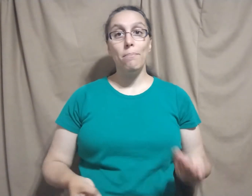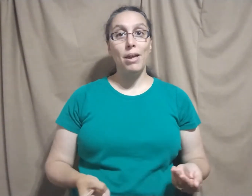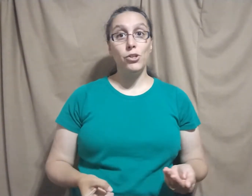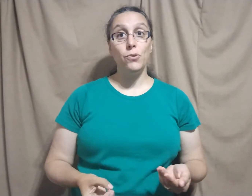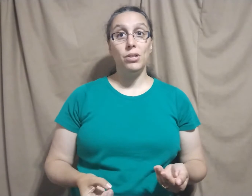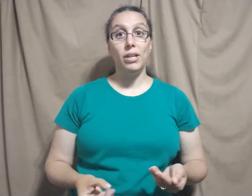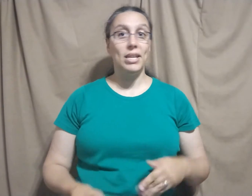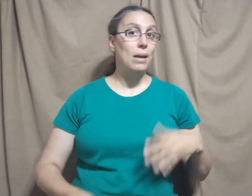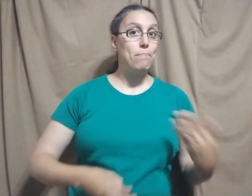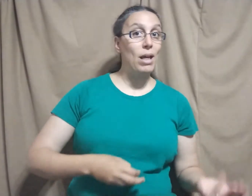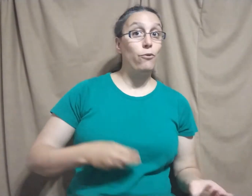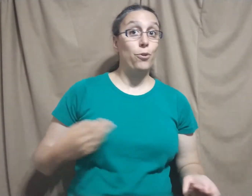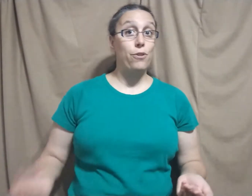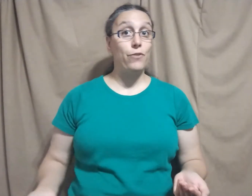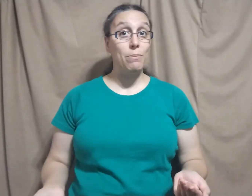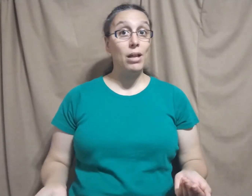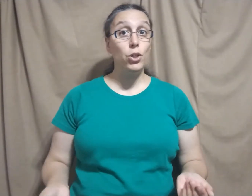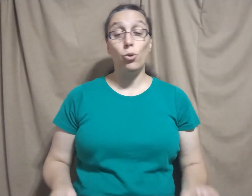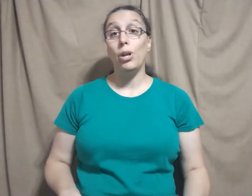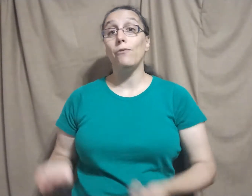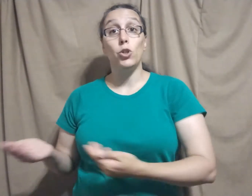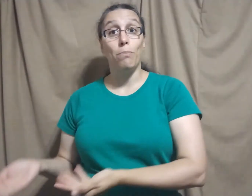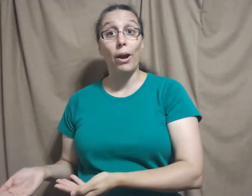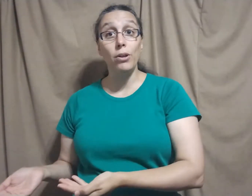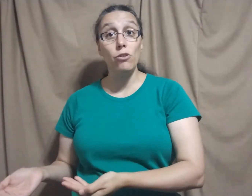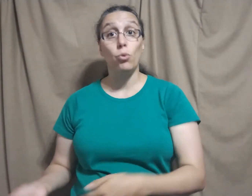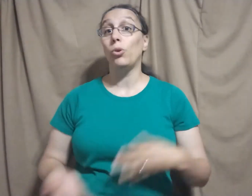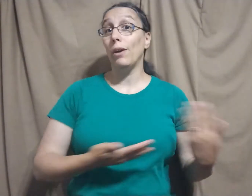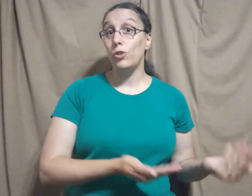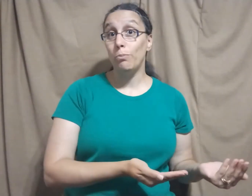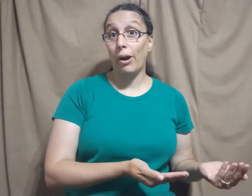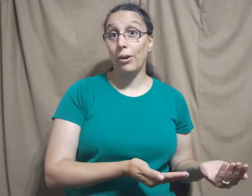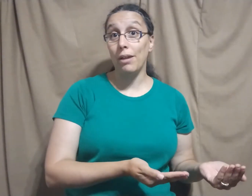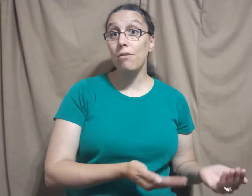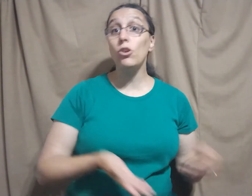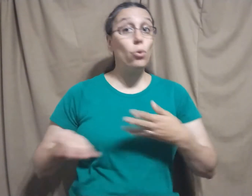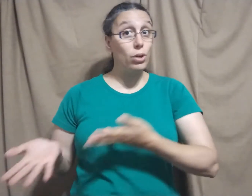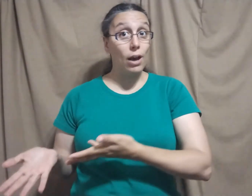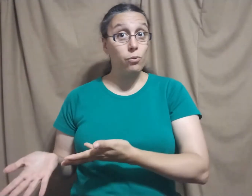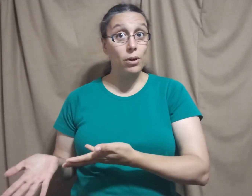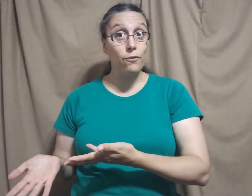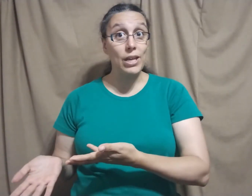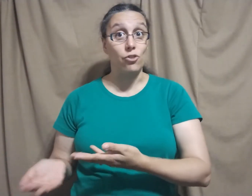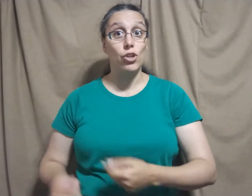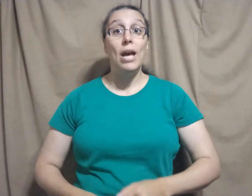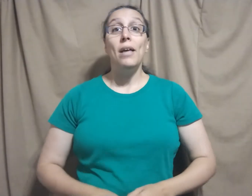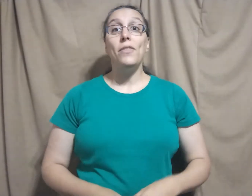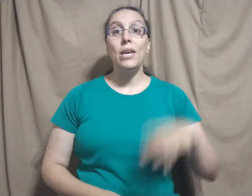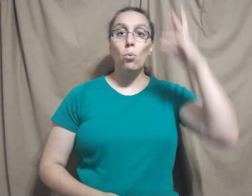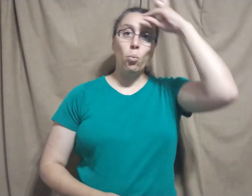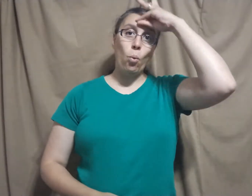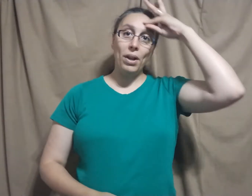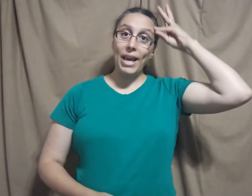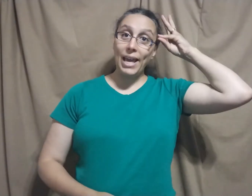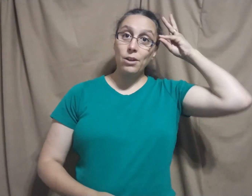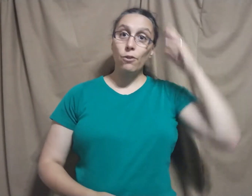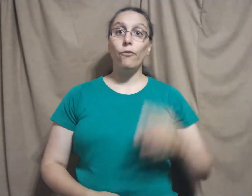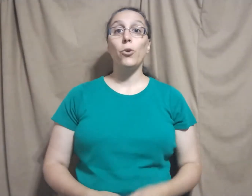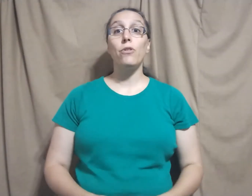meant to delineate male versus female. You could have two barons. You could have two baronesses. You could have one of each. The one-hand versus